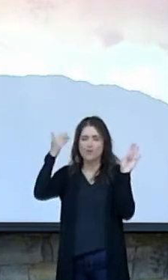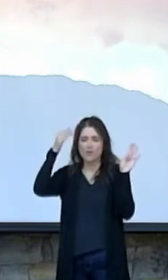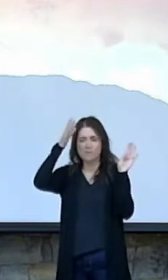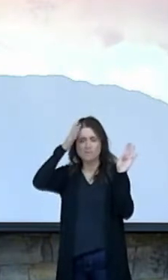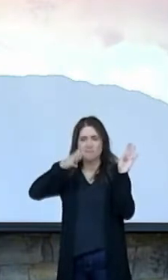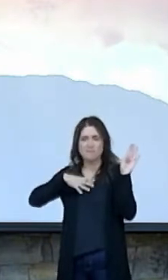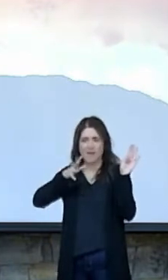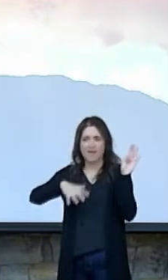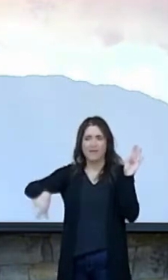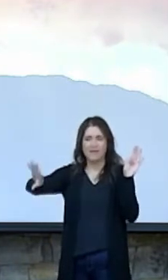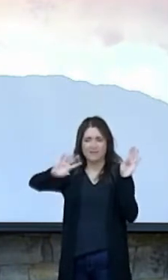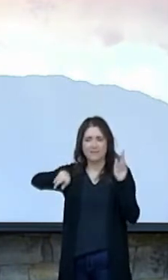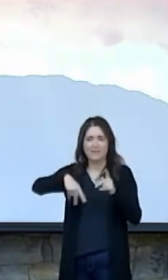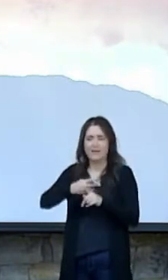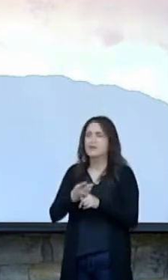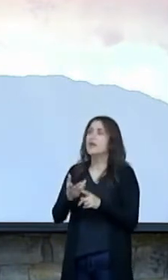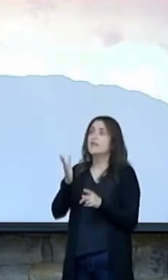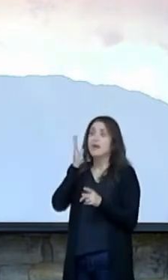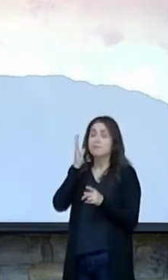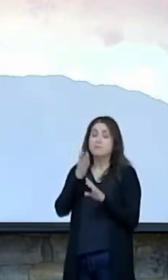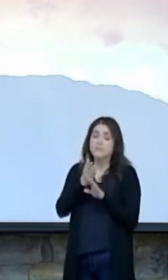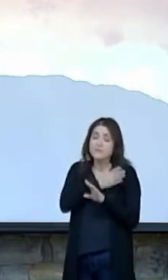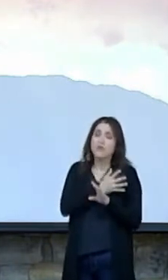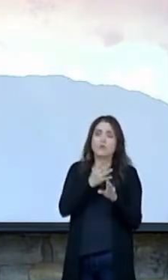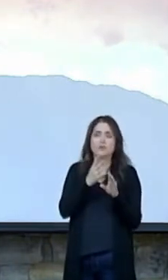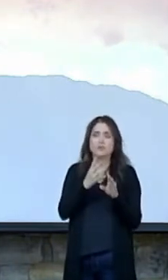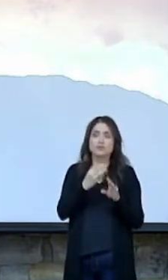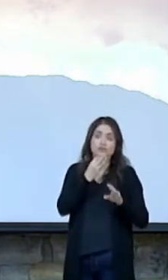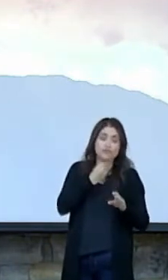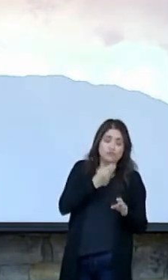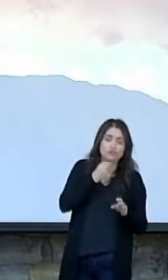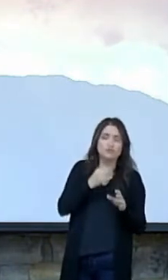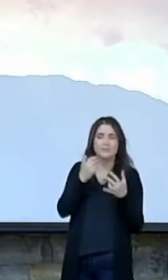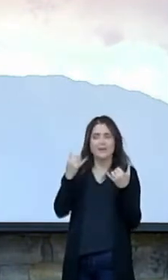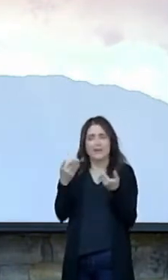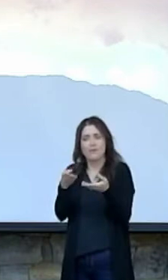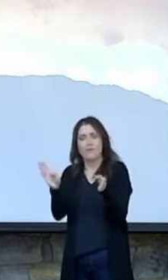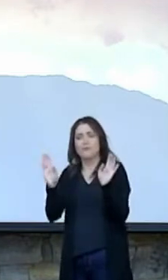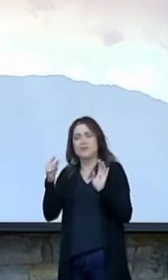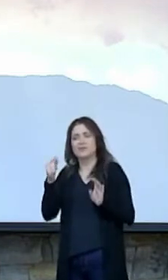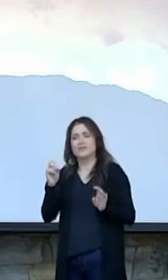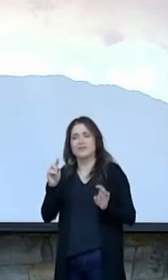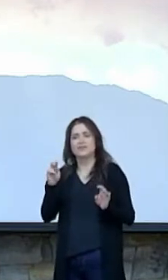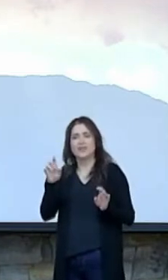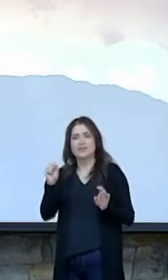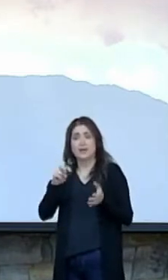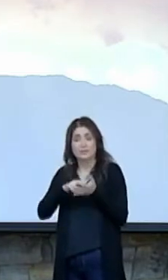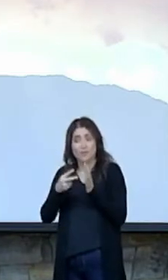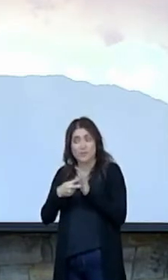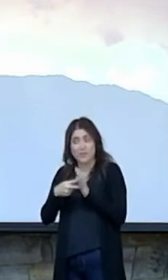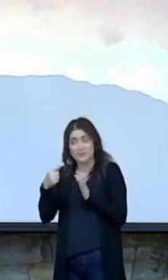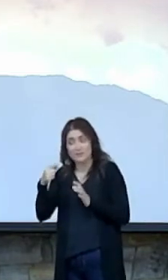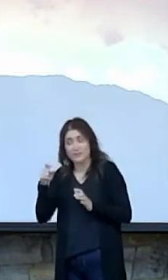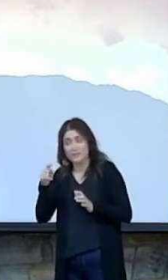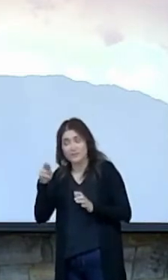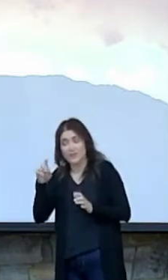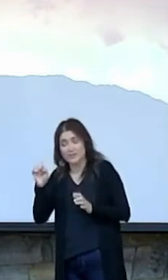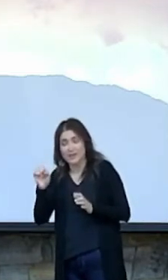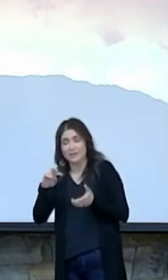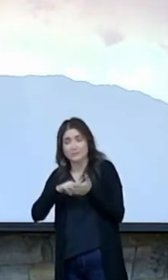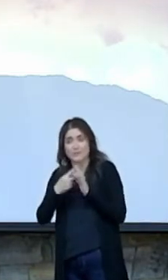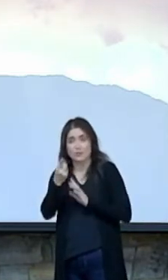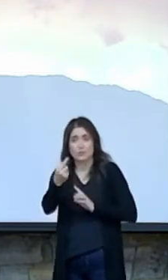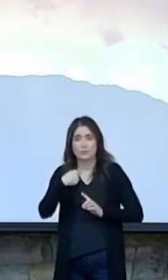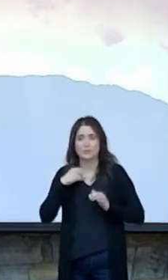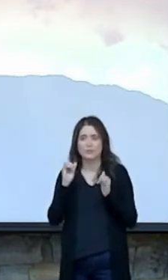the Jews. It opened to the Gentiles, which, by the way, makes it open to you and to me. And it's because of